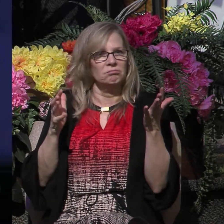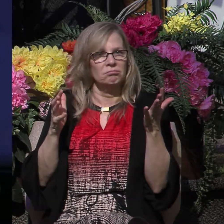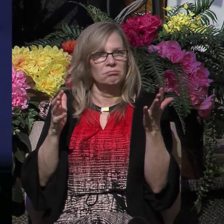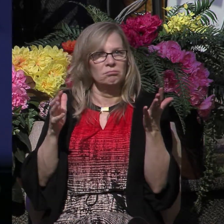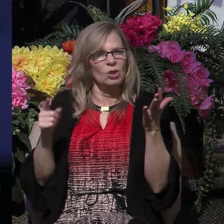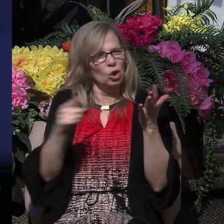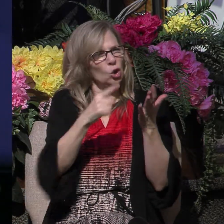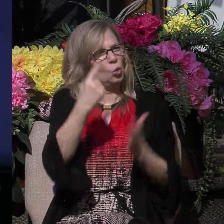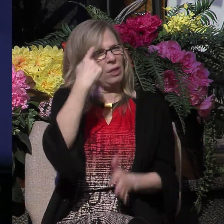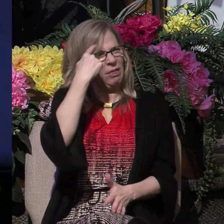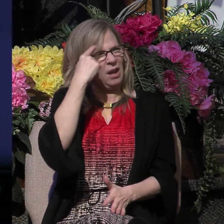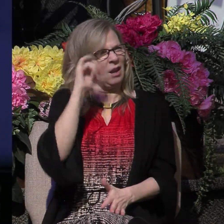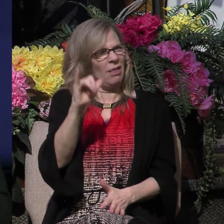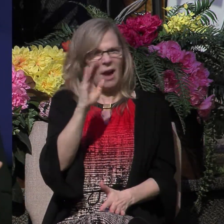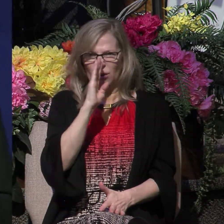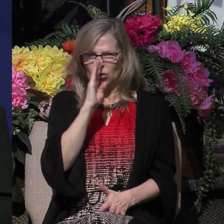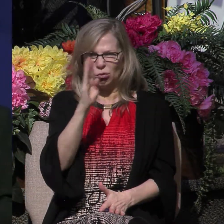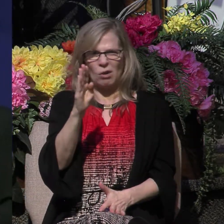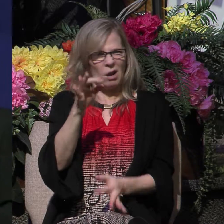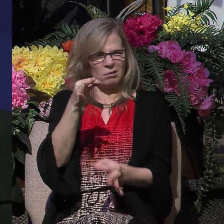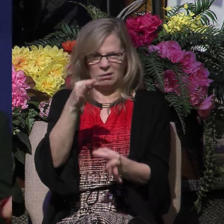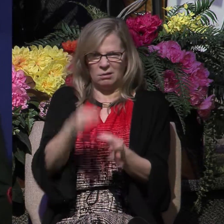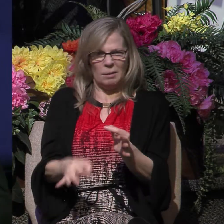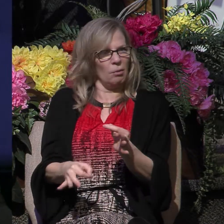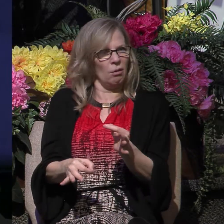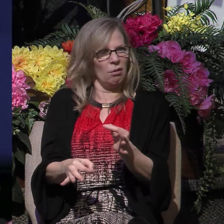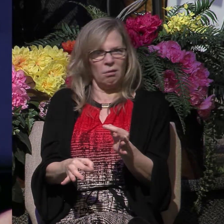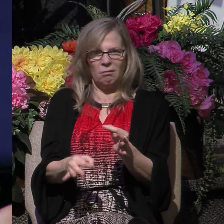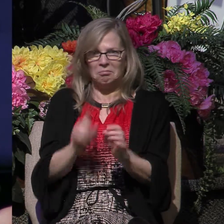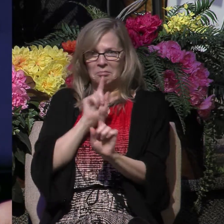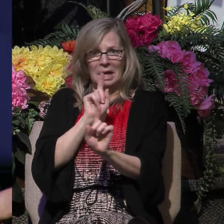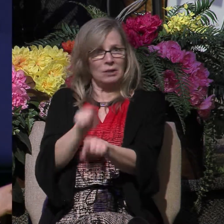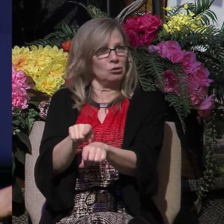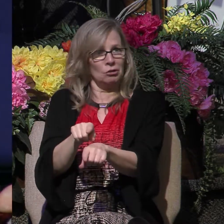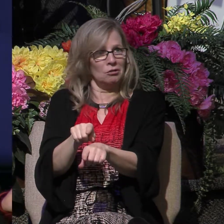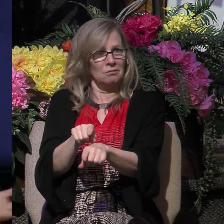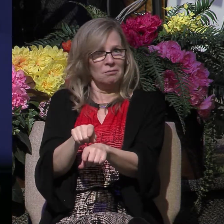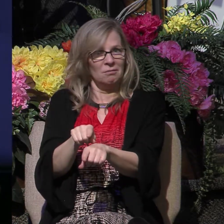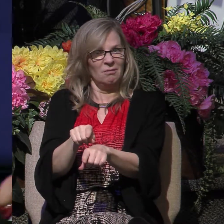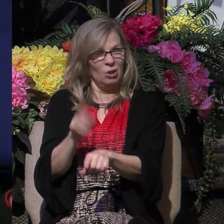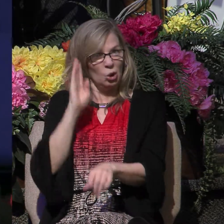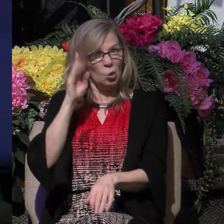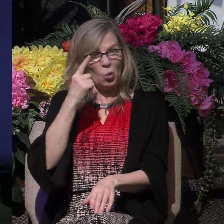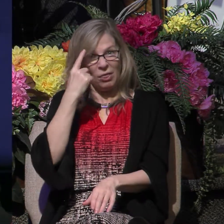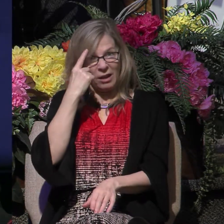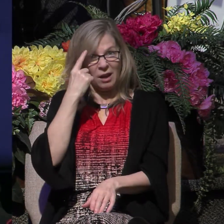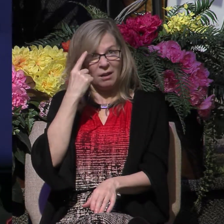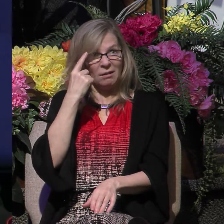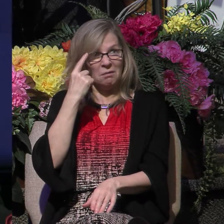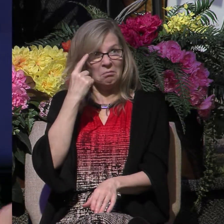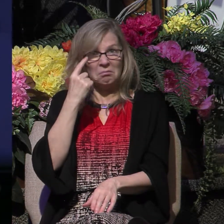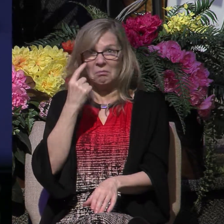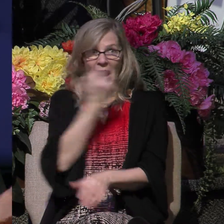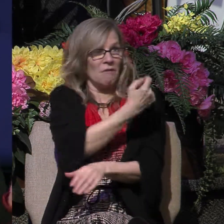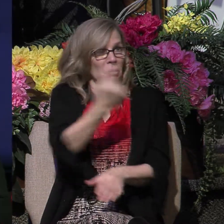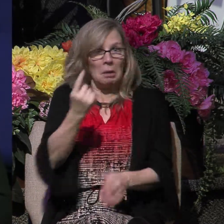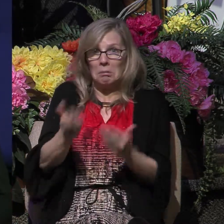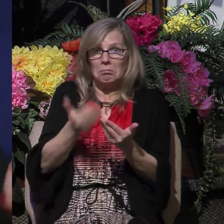such a direct, such a simple, forthright answer by these missionaries would be understood by everybody who has